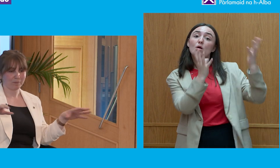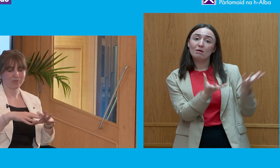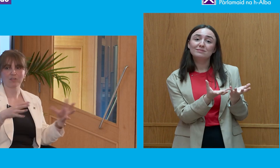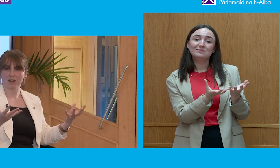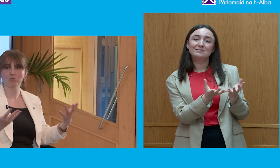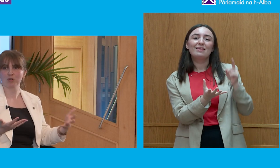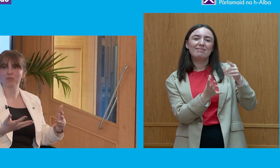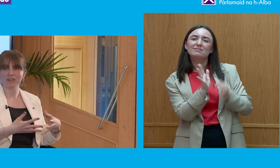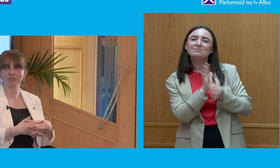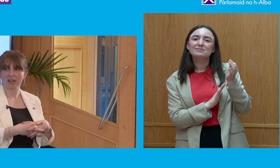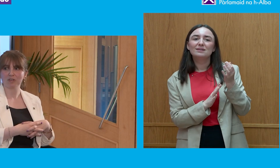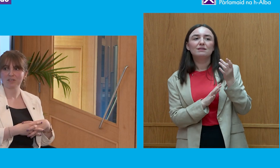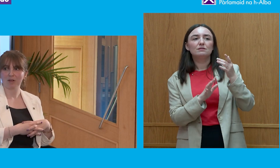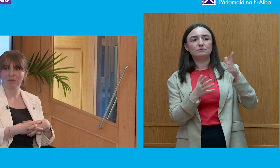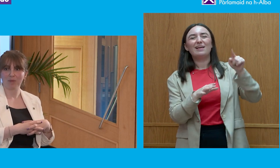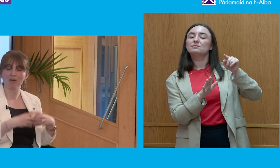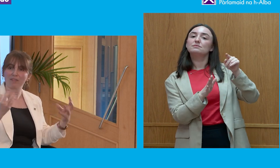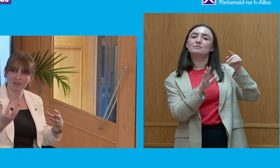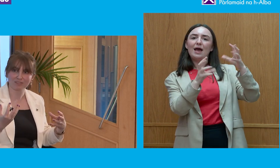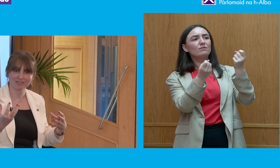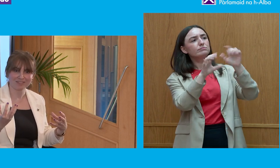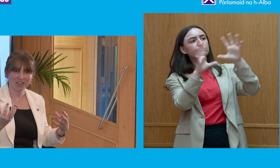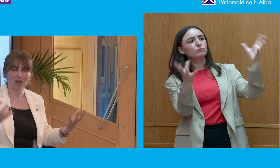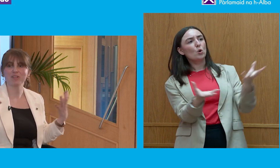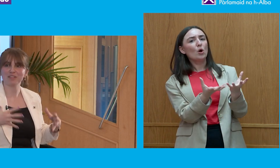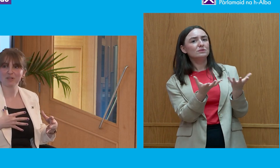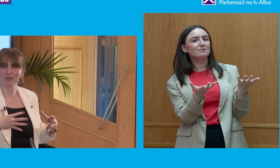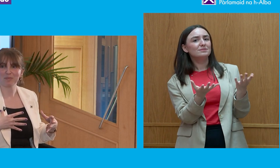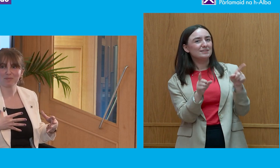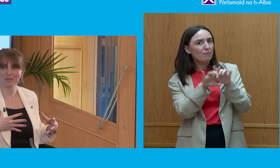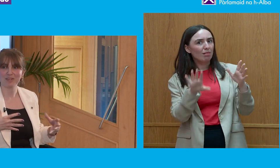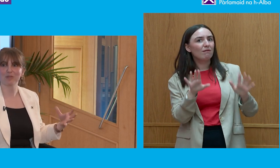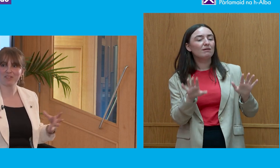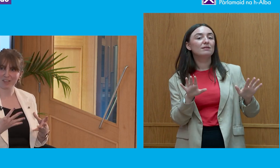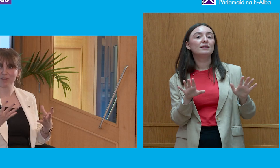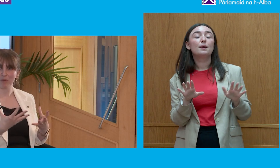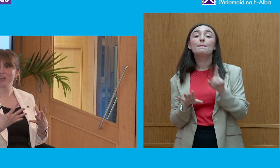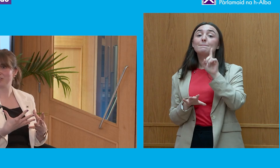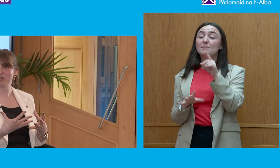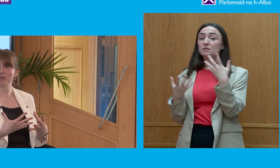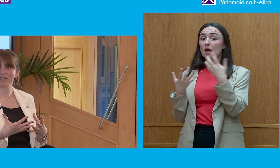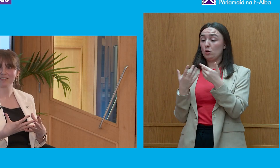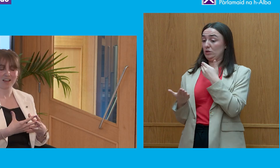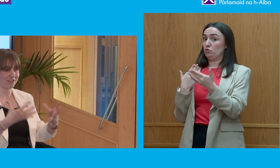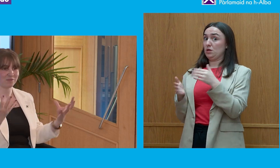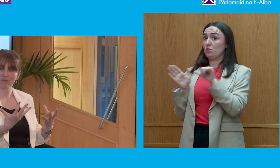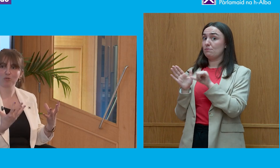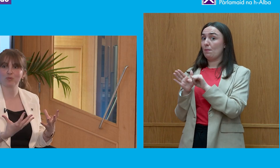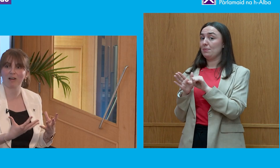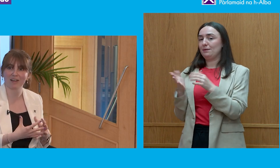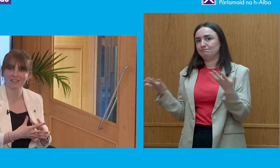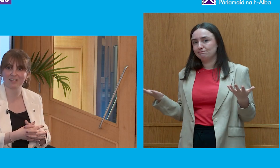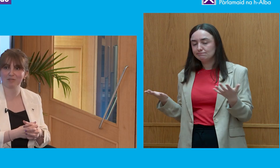are more globally spread out. However, how we deal with them is obviously something that we need to address as